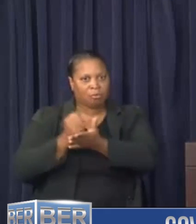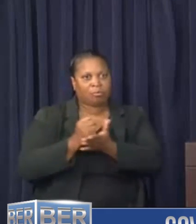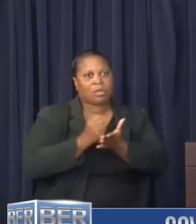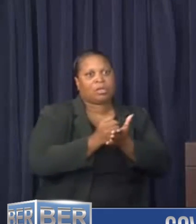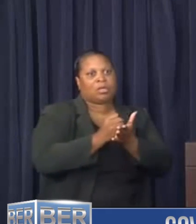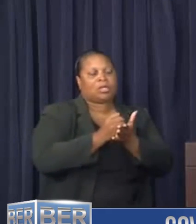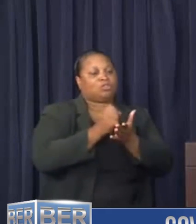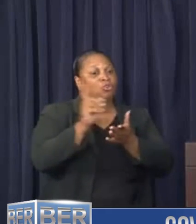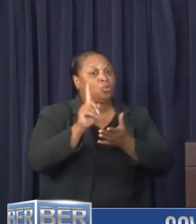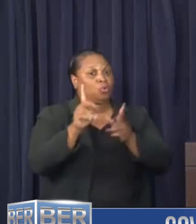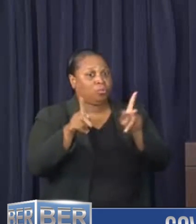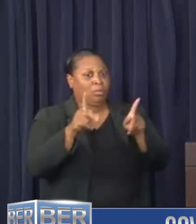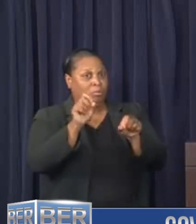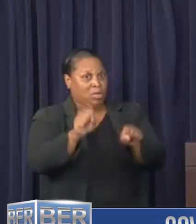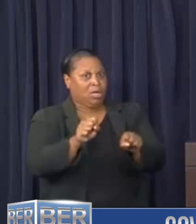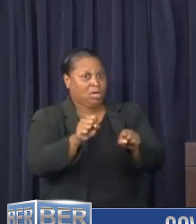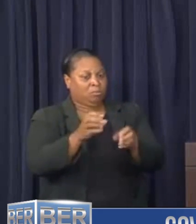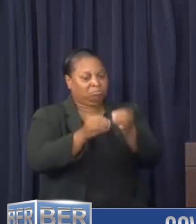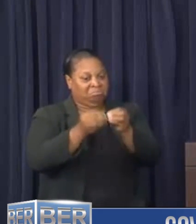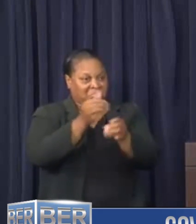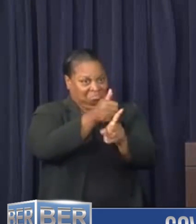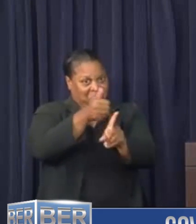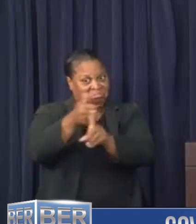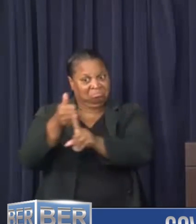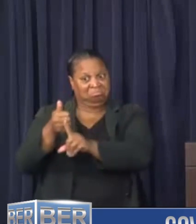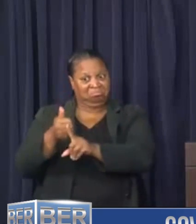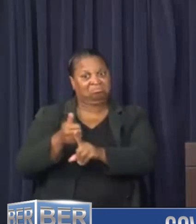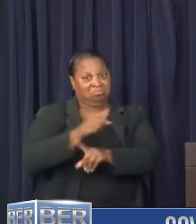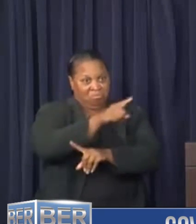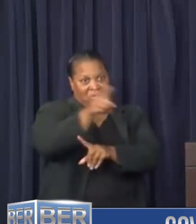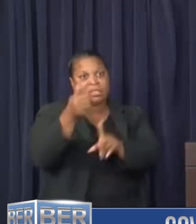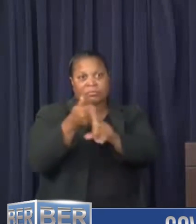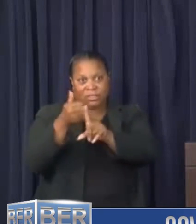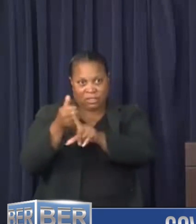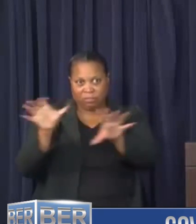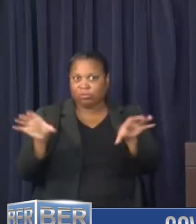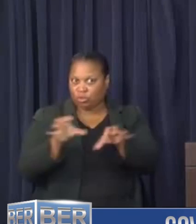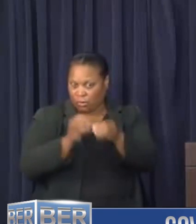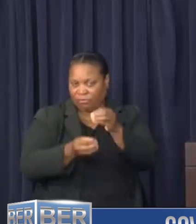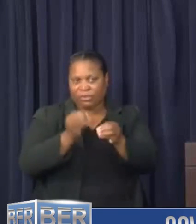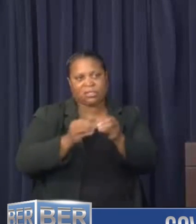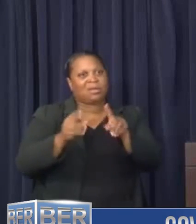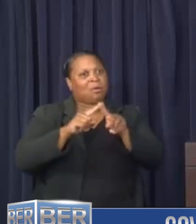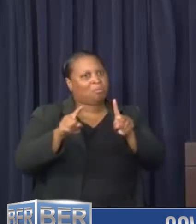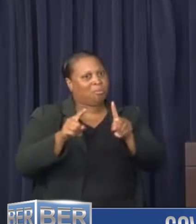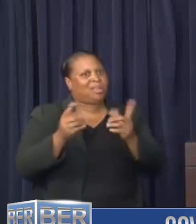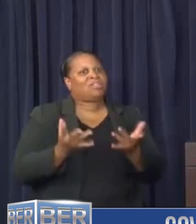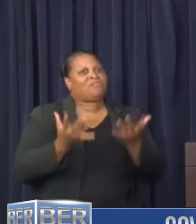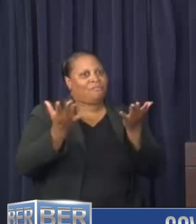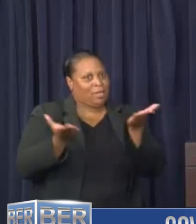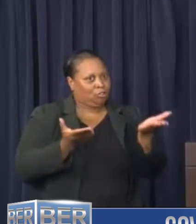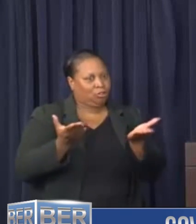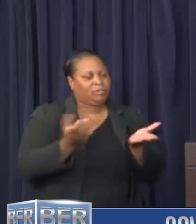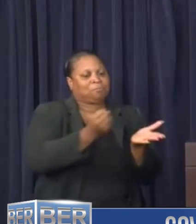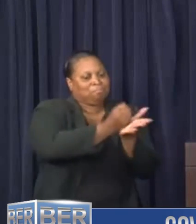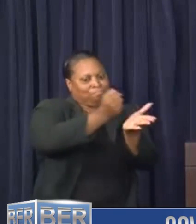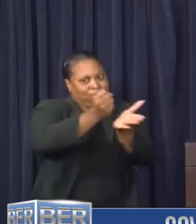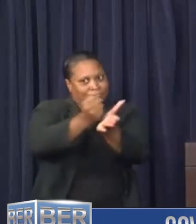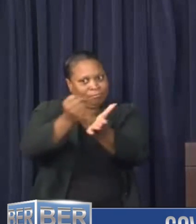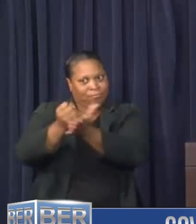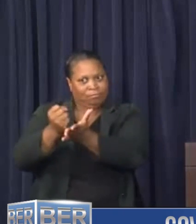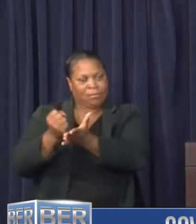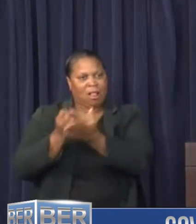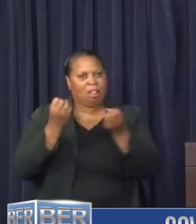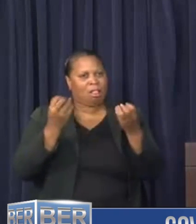where people are able to do the repairs themselves, they have been doing the repairs themselves. But we've received reports that the fire service have been going out and that they've been helping our